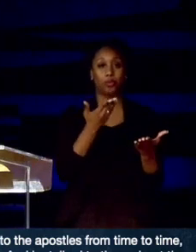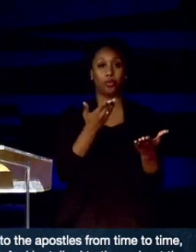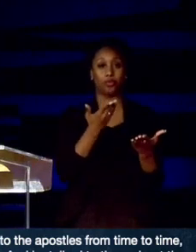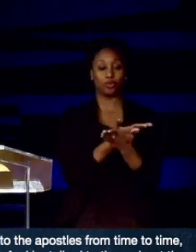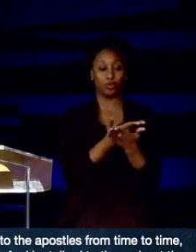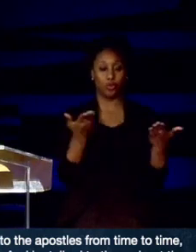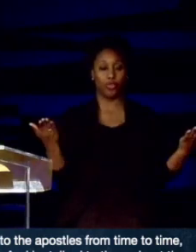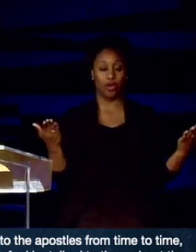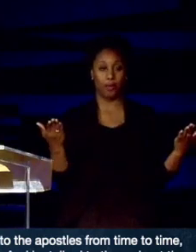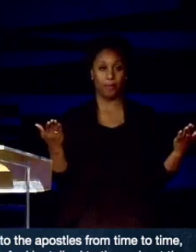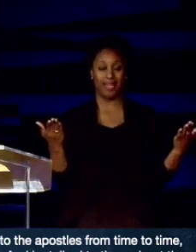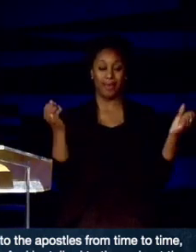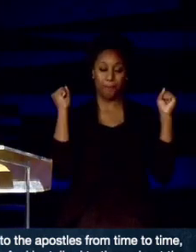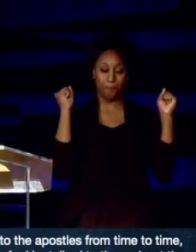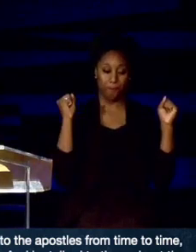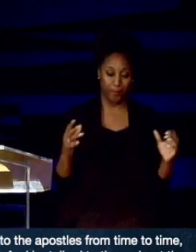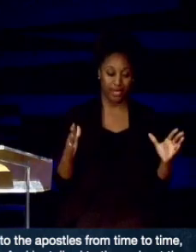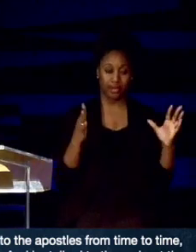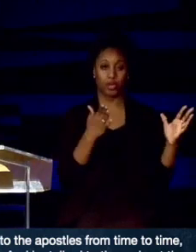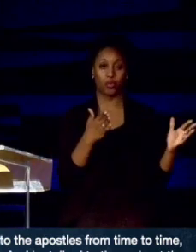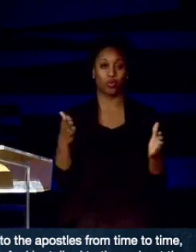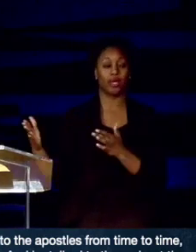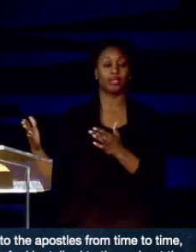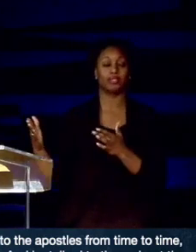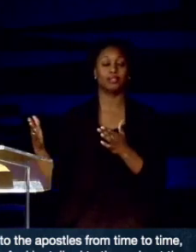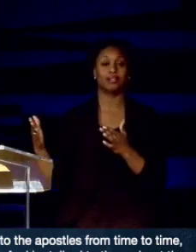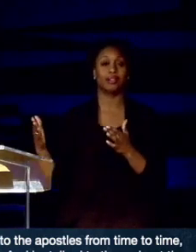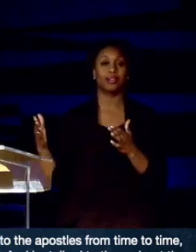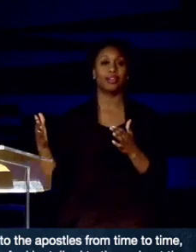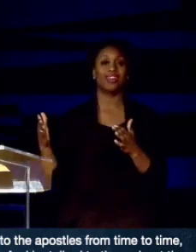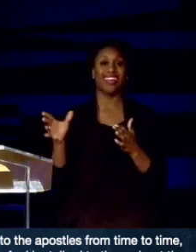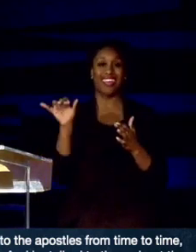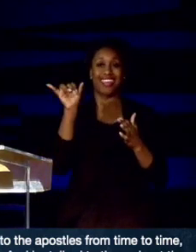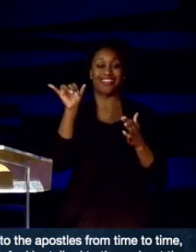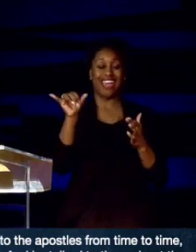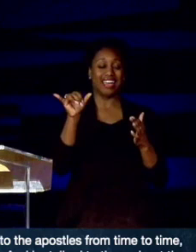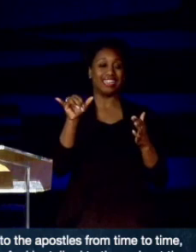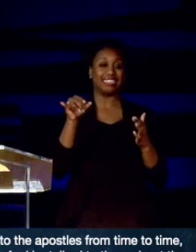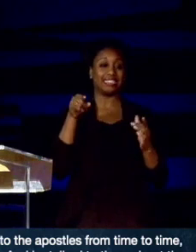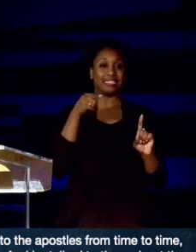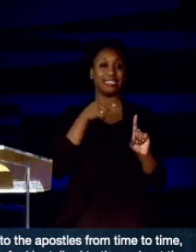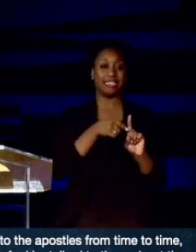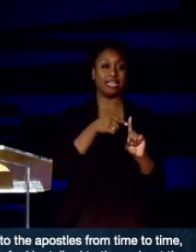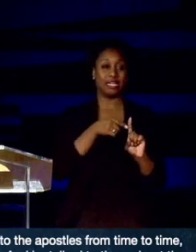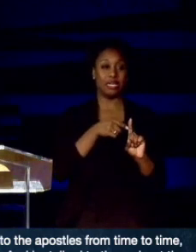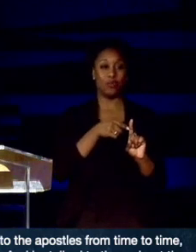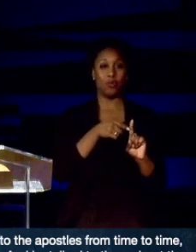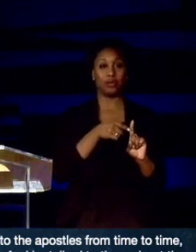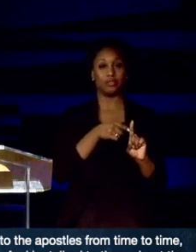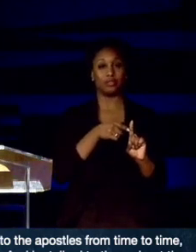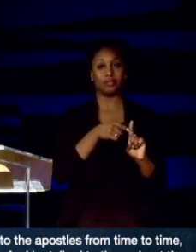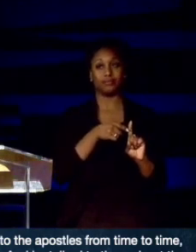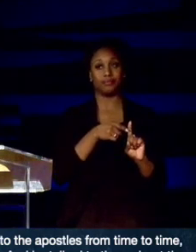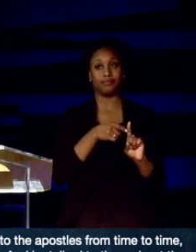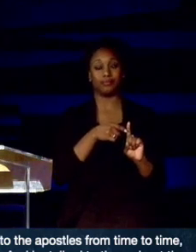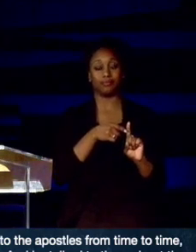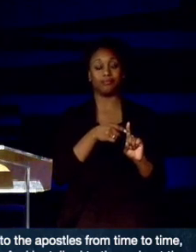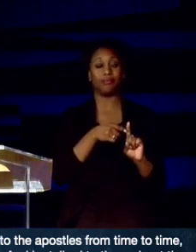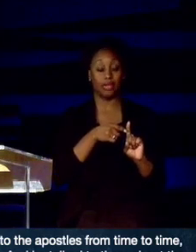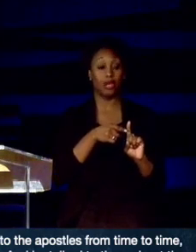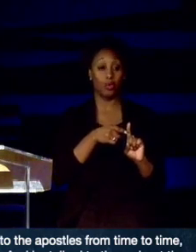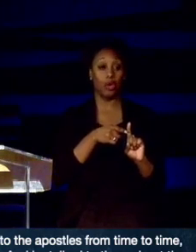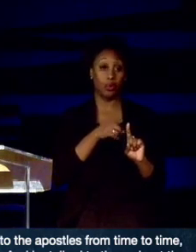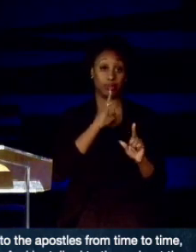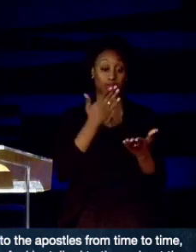them in many ways that he was actually alive.